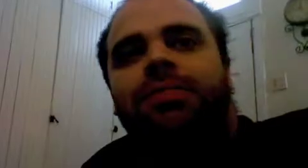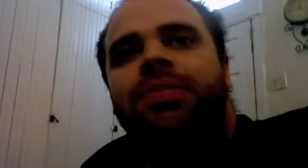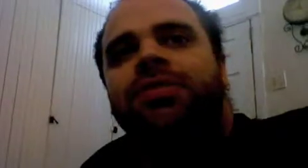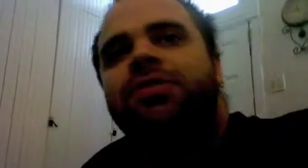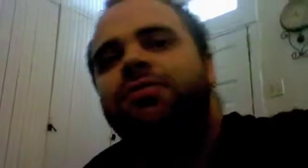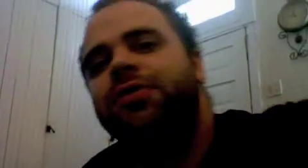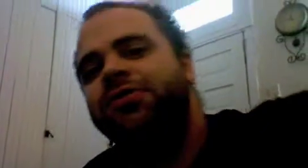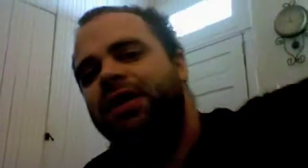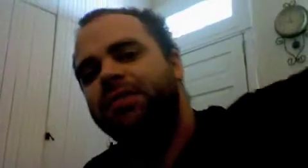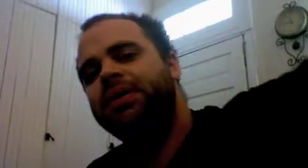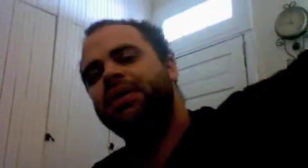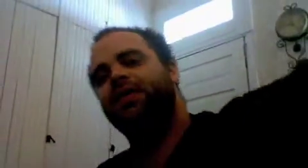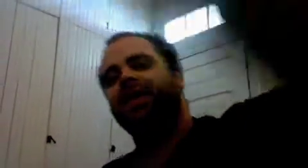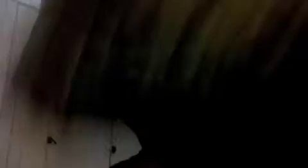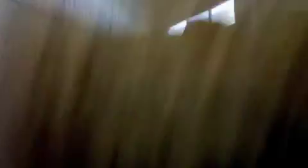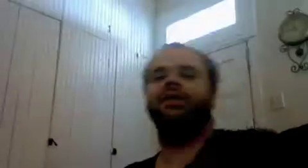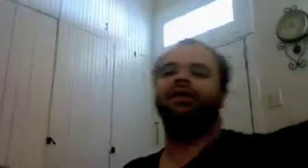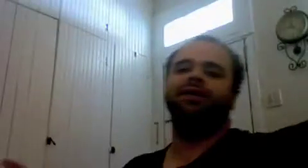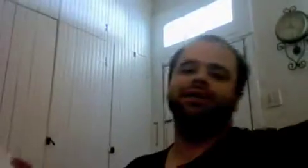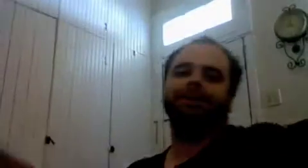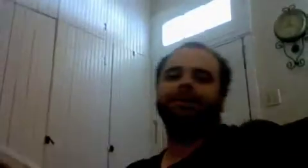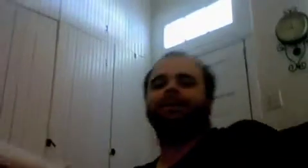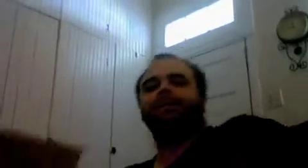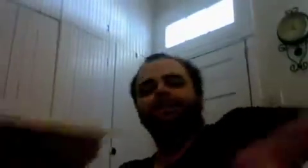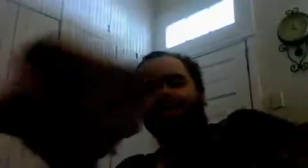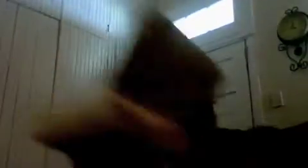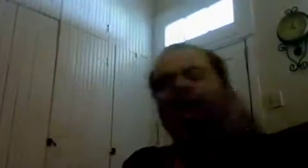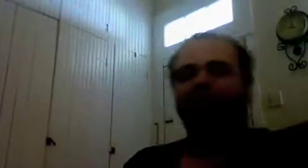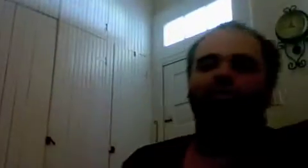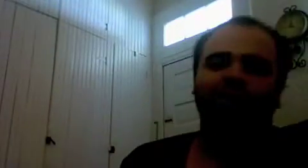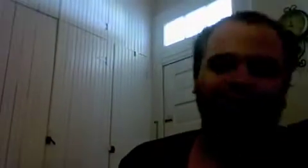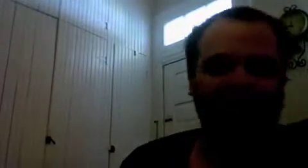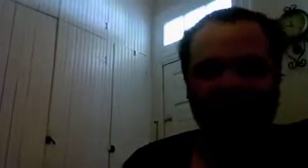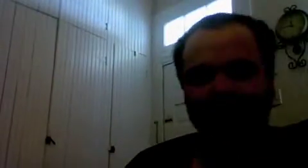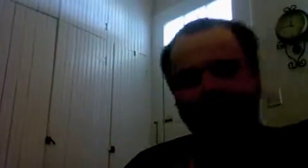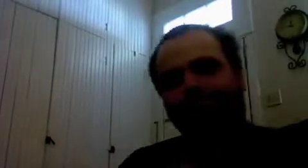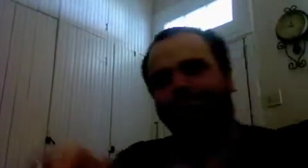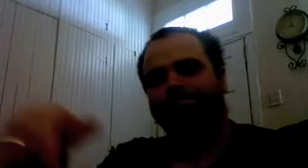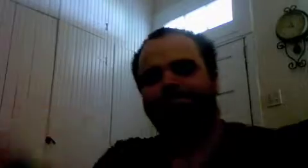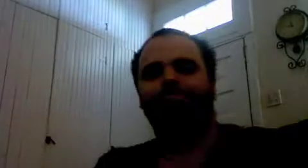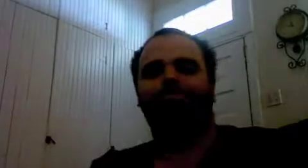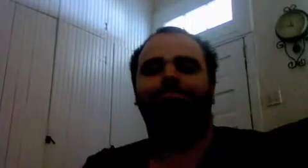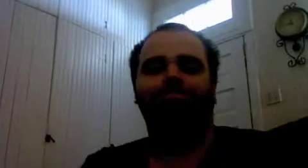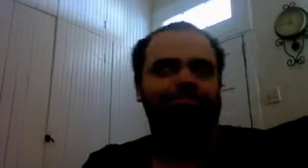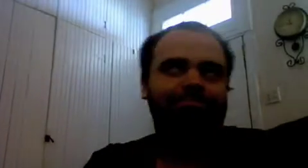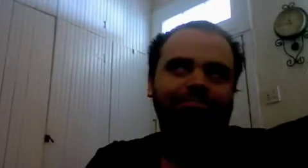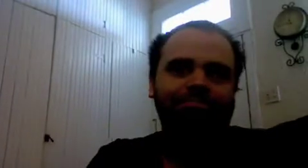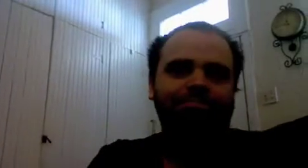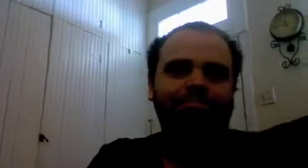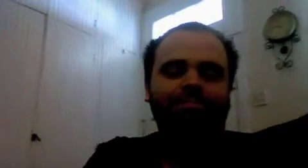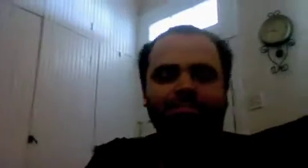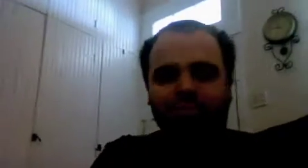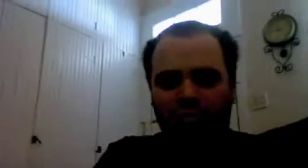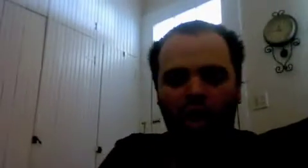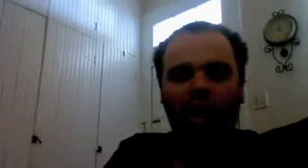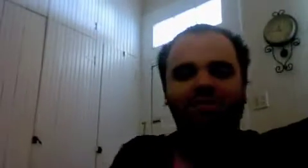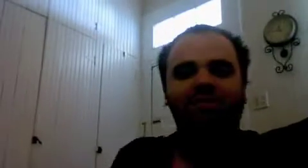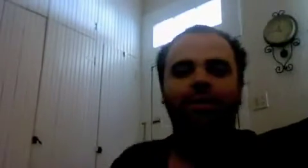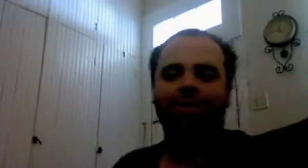this is the first time he like actually talks about